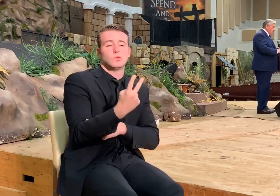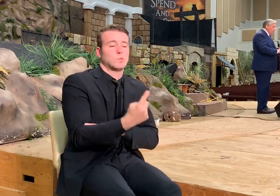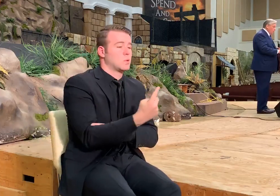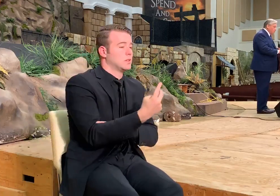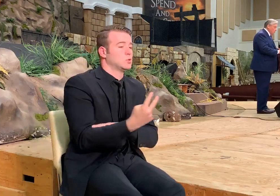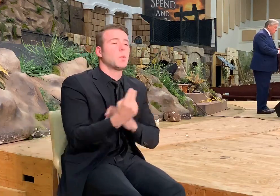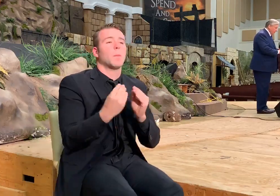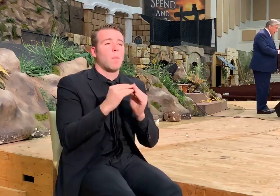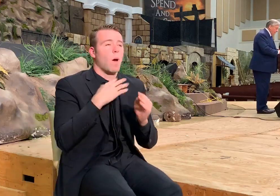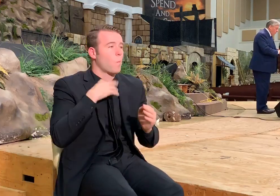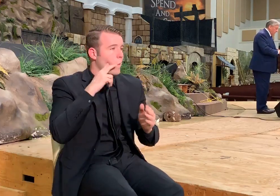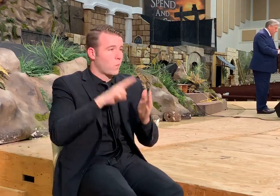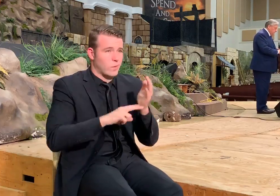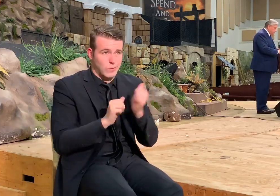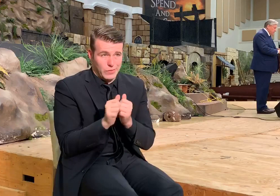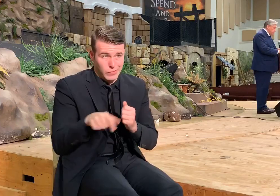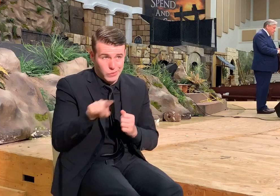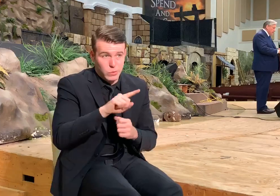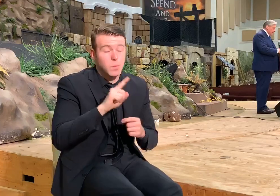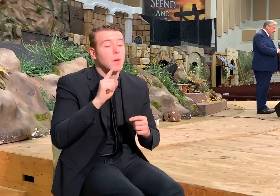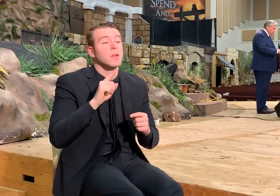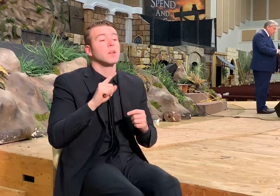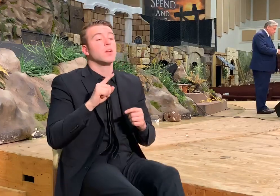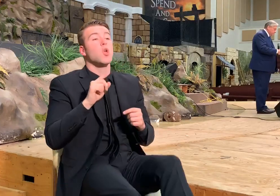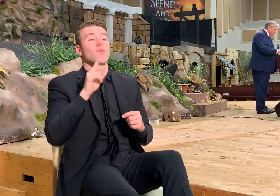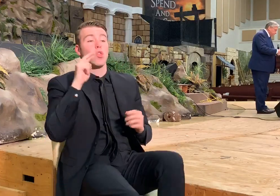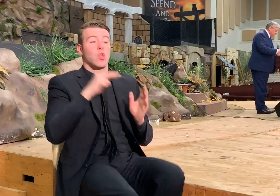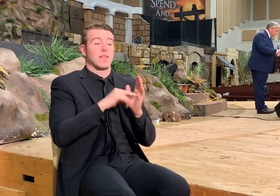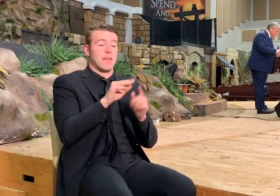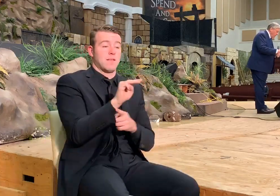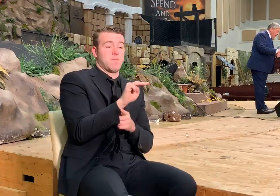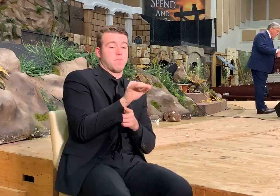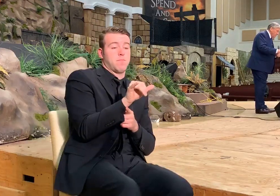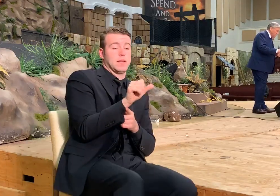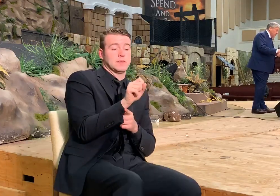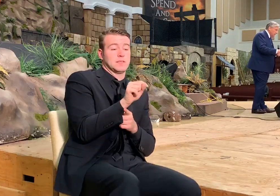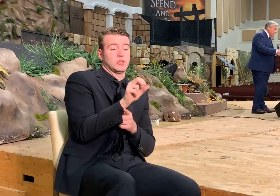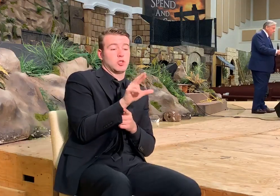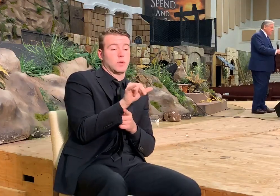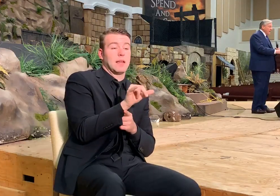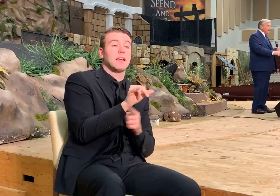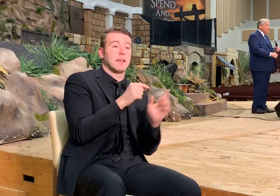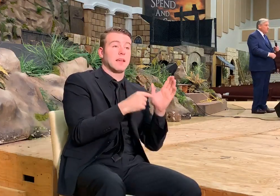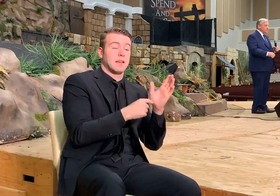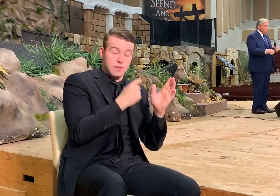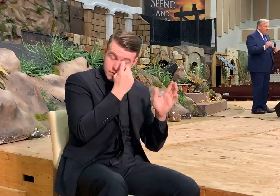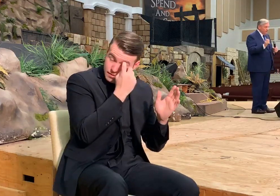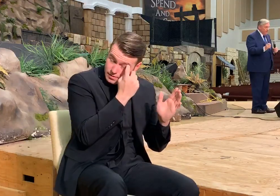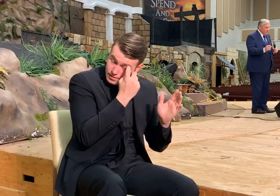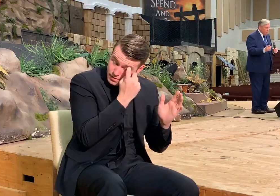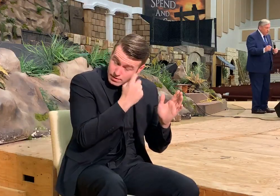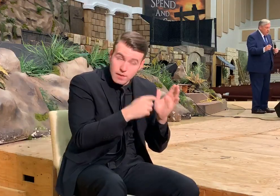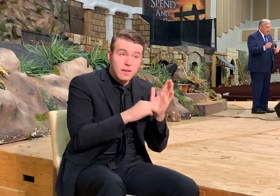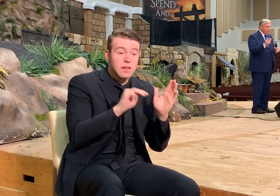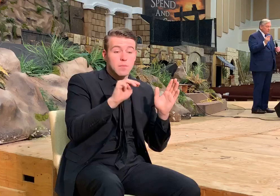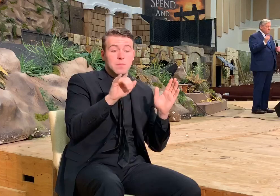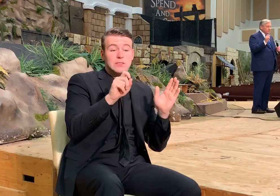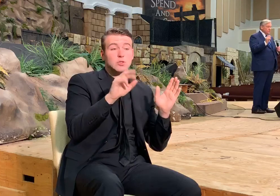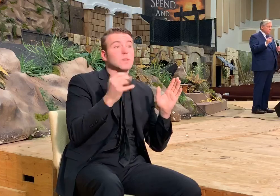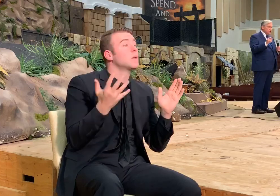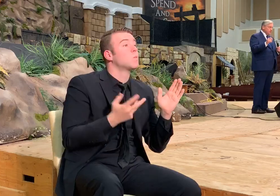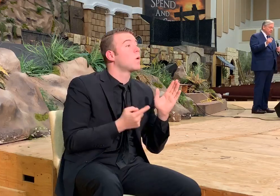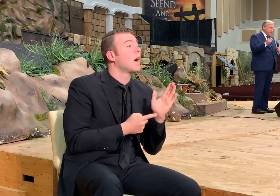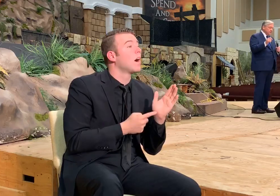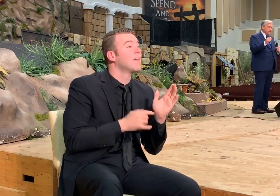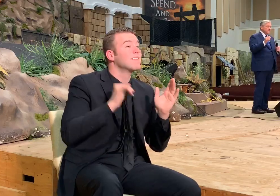So when you look at what this mystery is, the mystery is the revelation of what